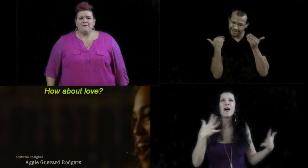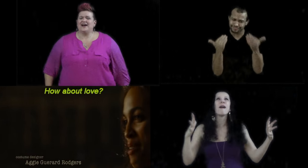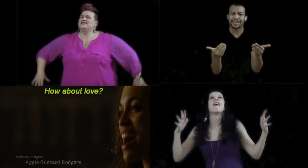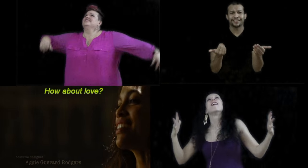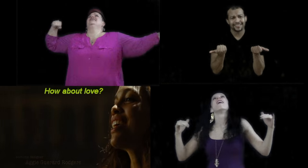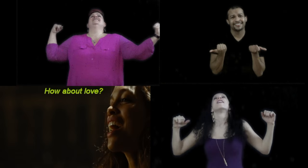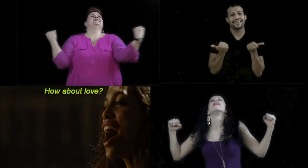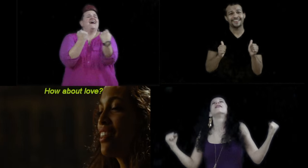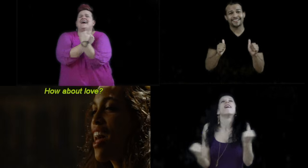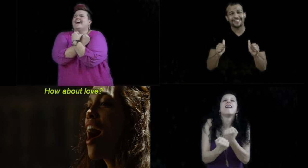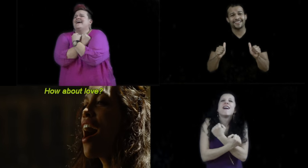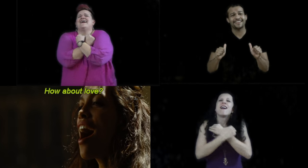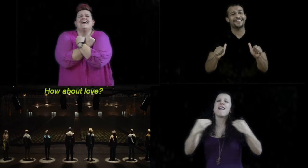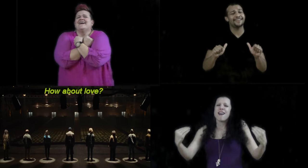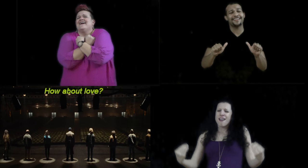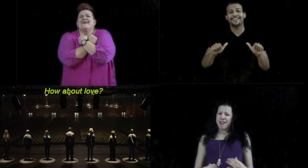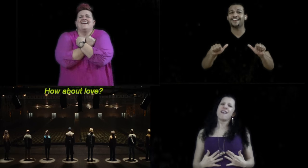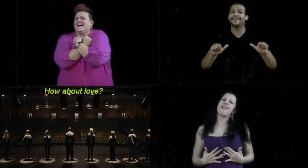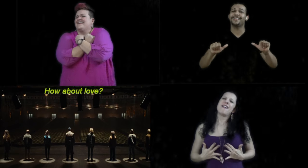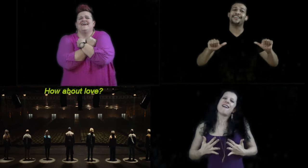How about love?